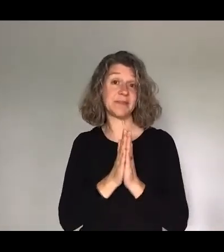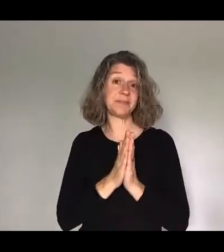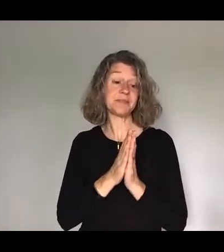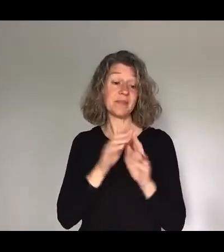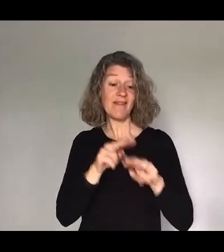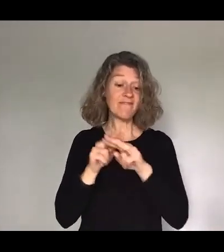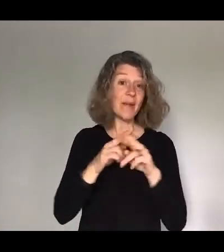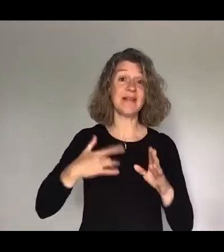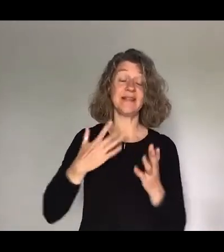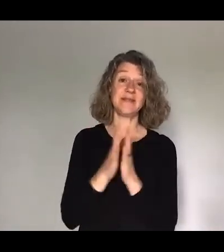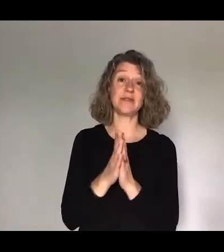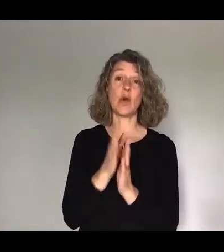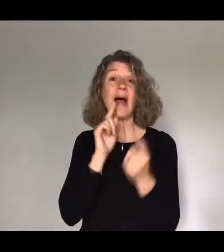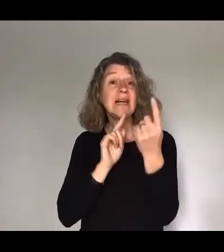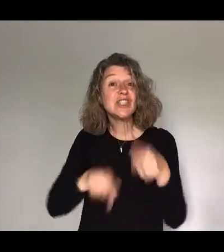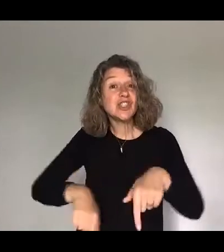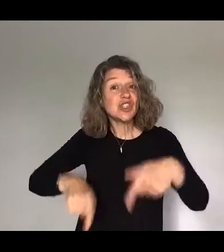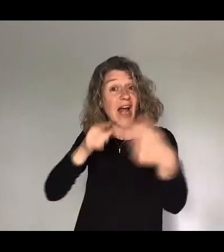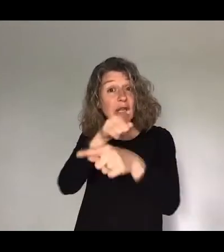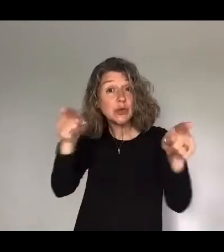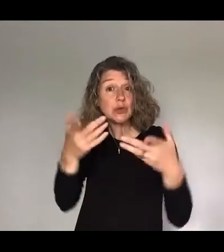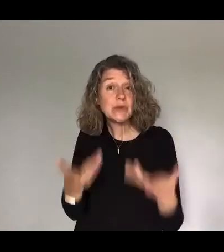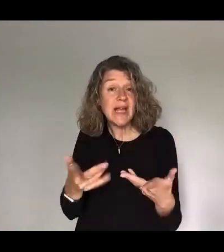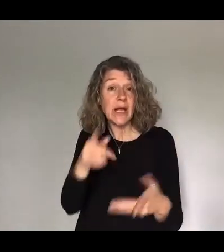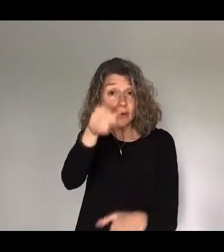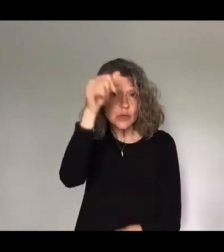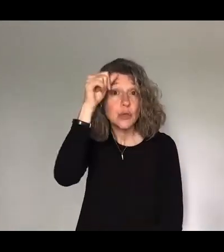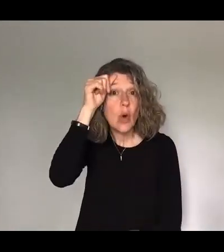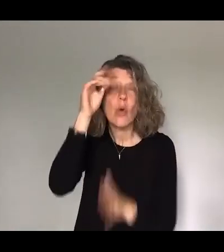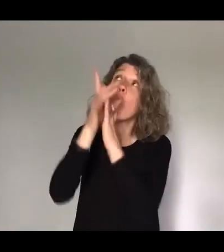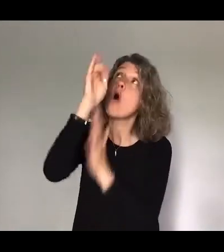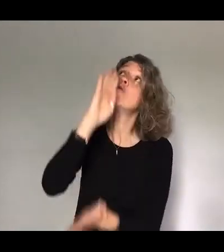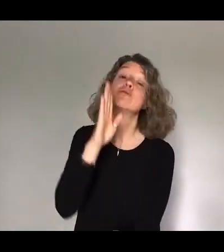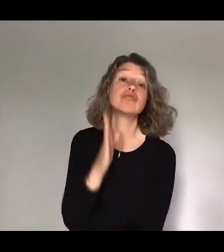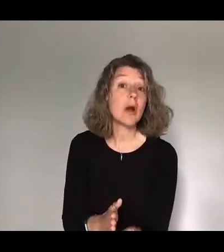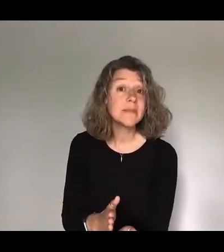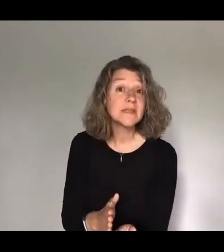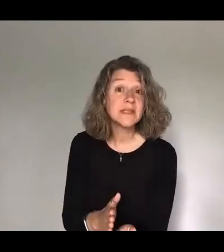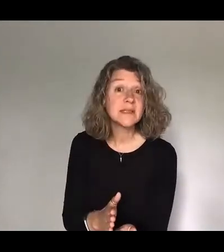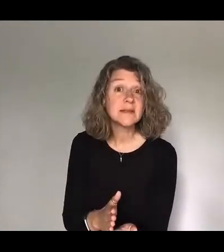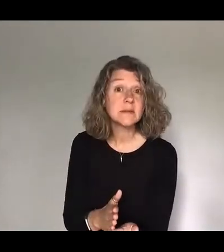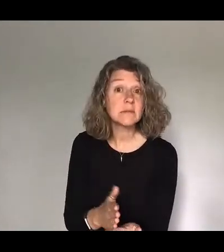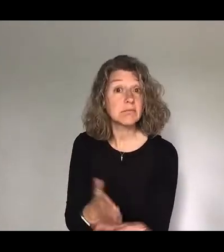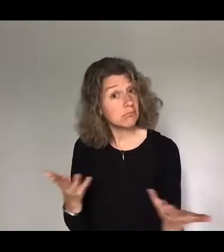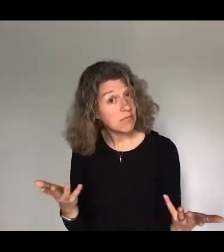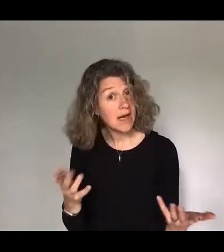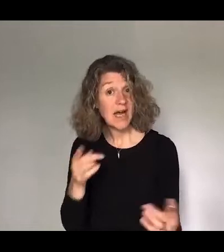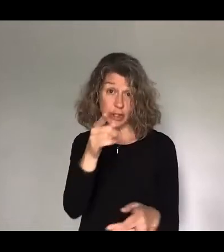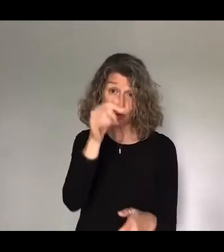the promises of God do you know what he said to you and if you know them do you trust them the second